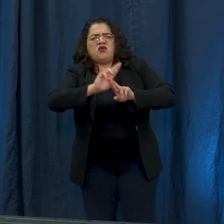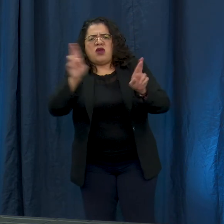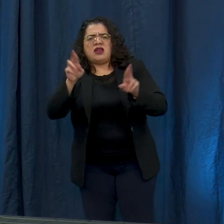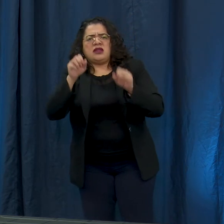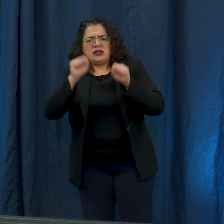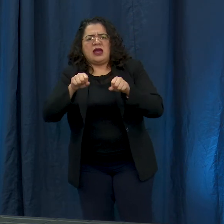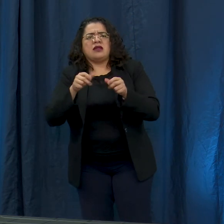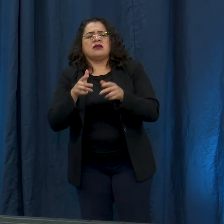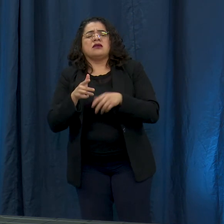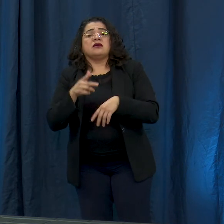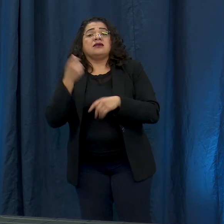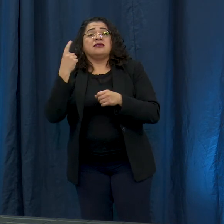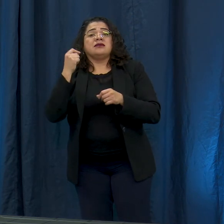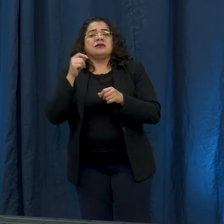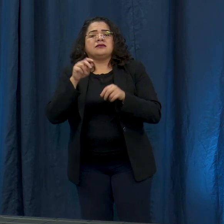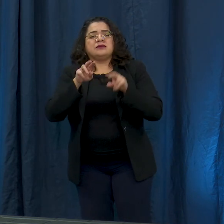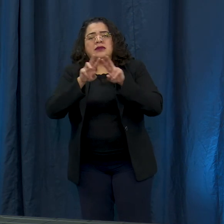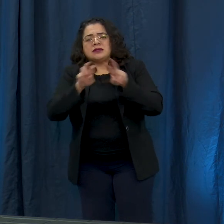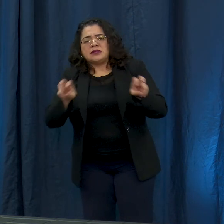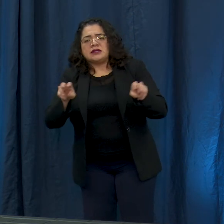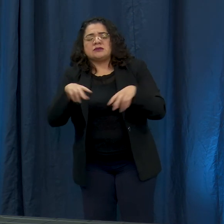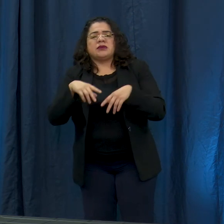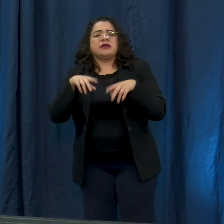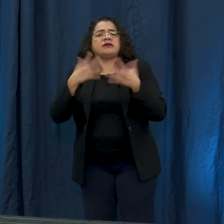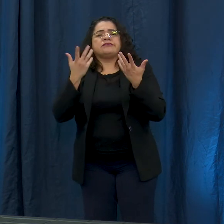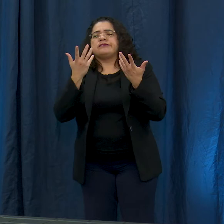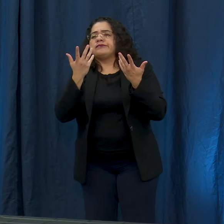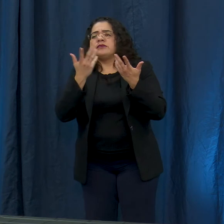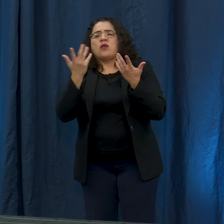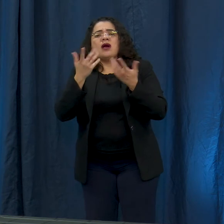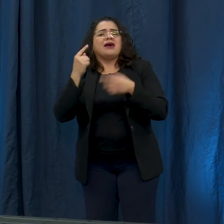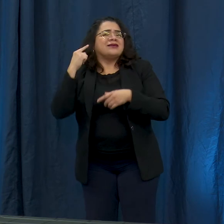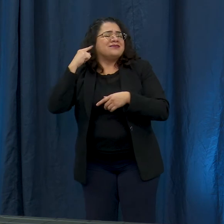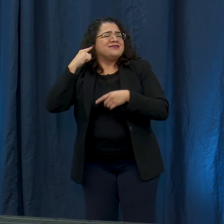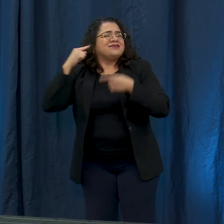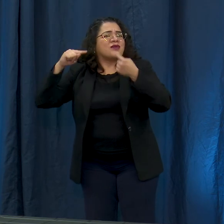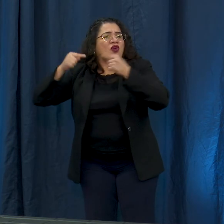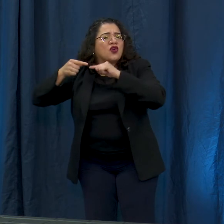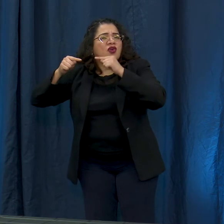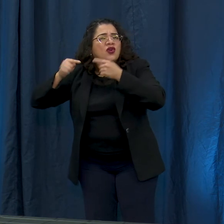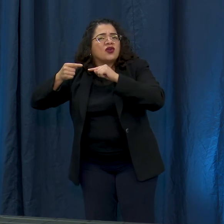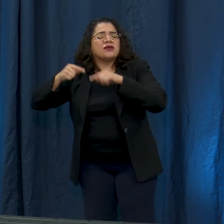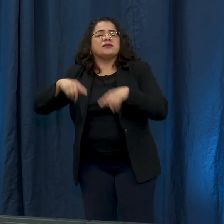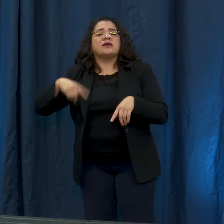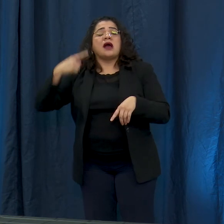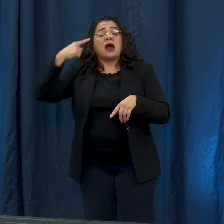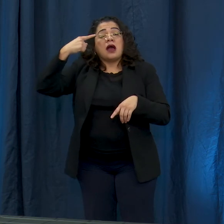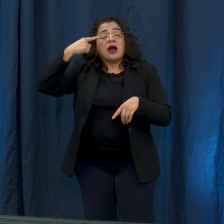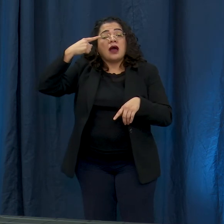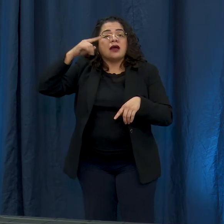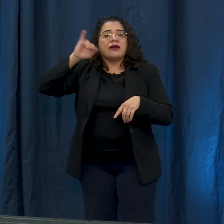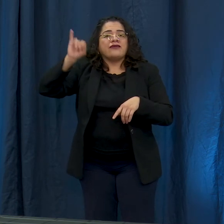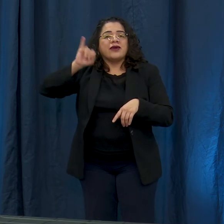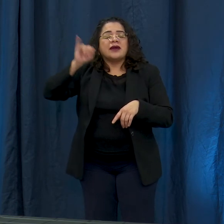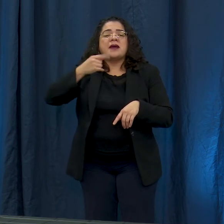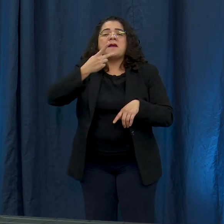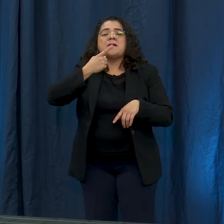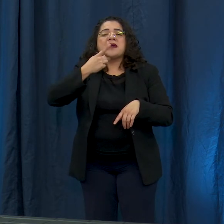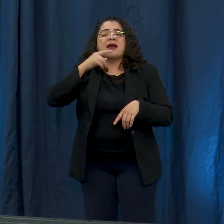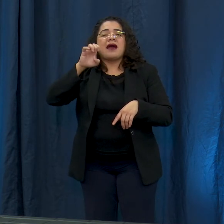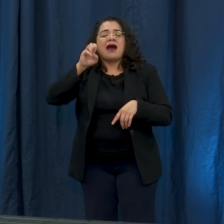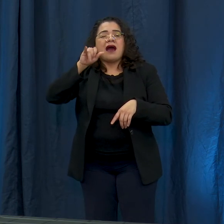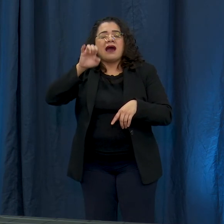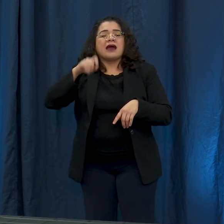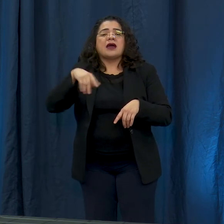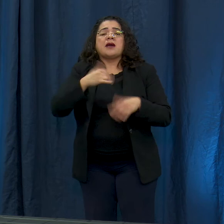Patients can obtain assessment and treatment for common ailments such as earaches, things like eye infections like pink eye or urinary